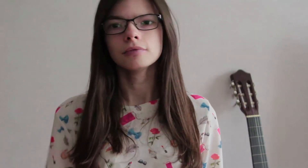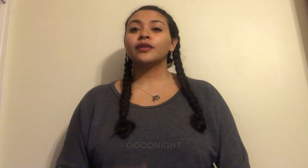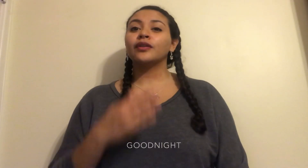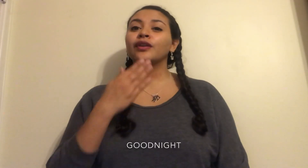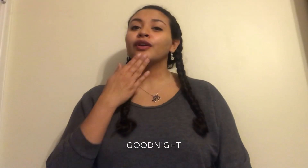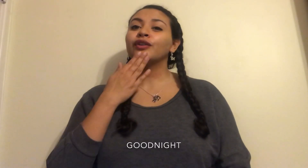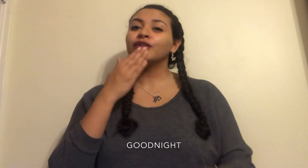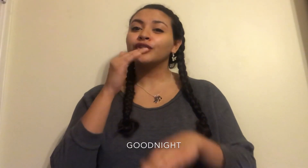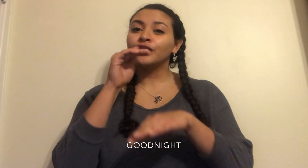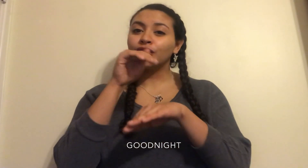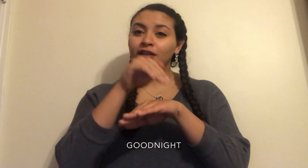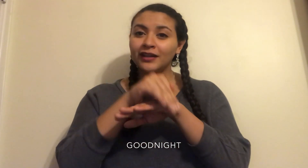Good night.